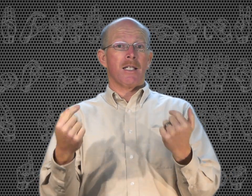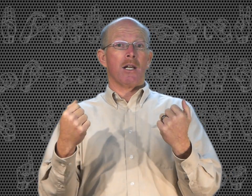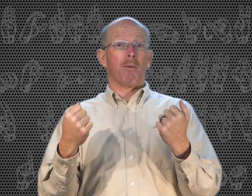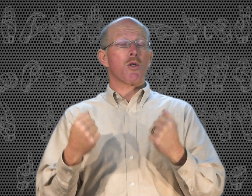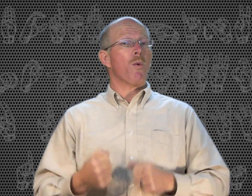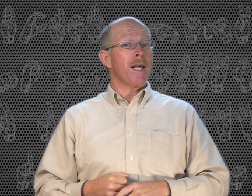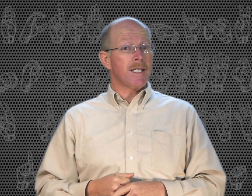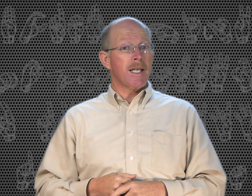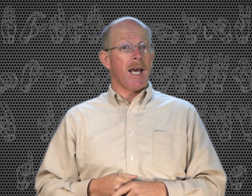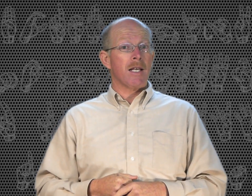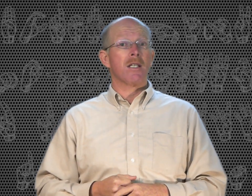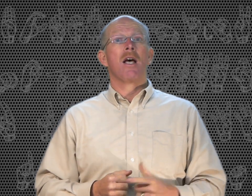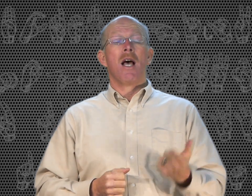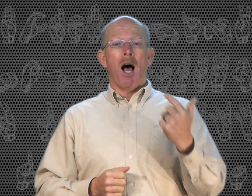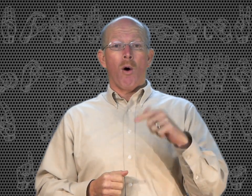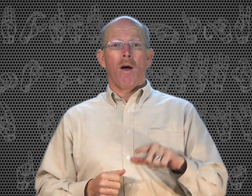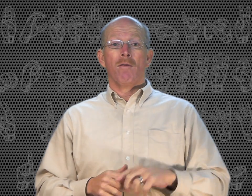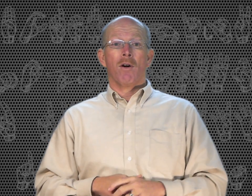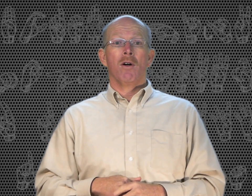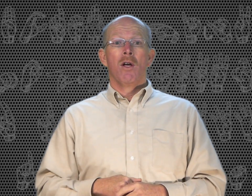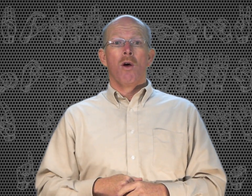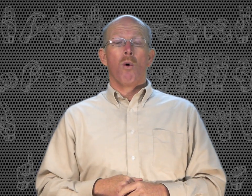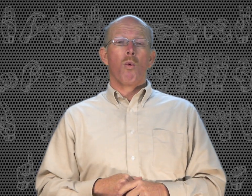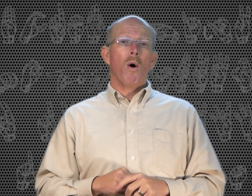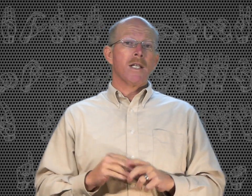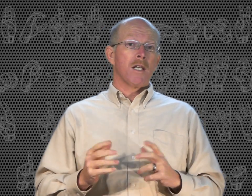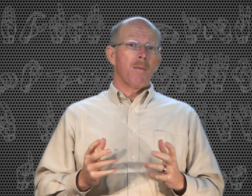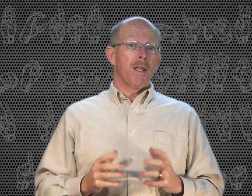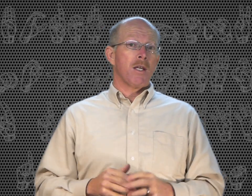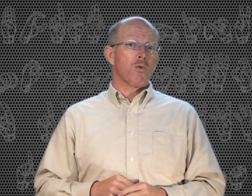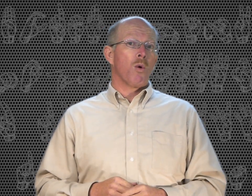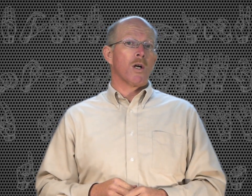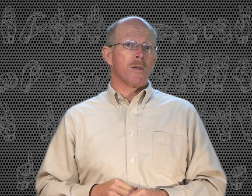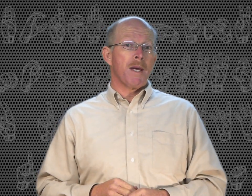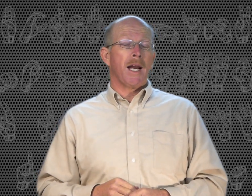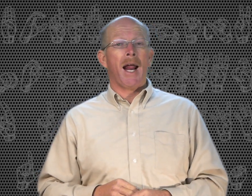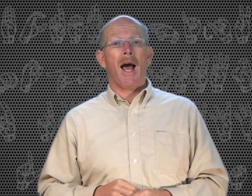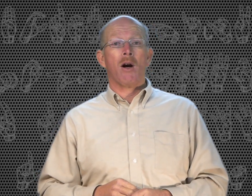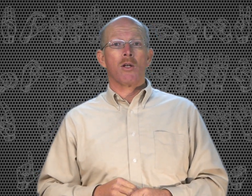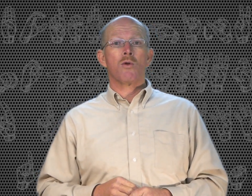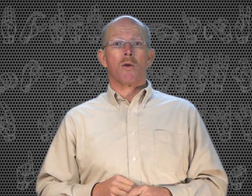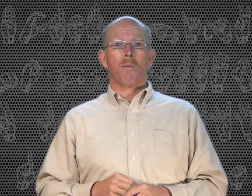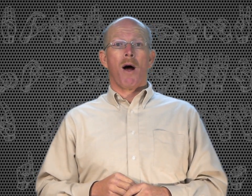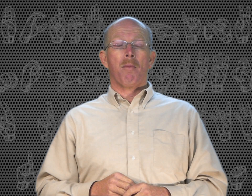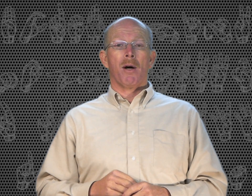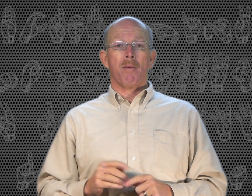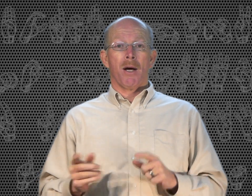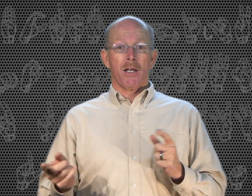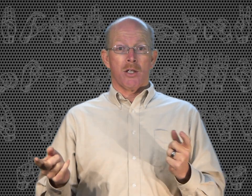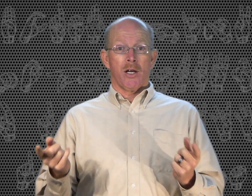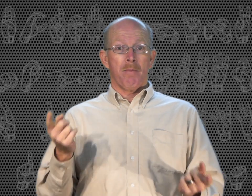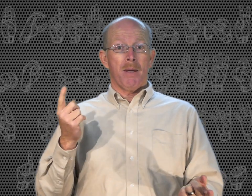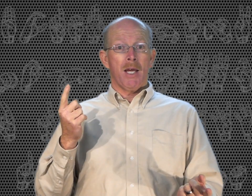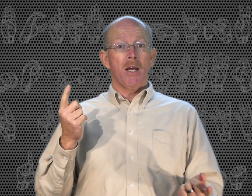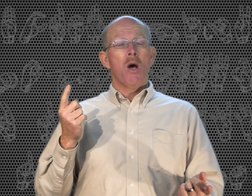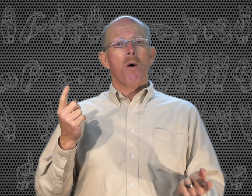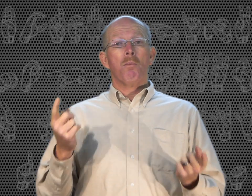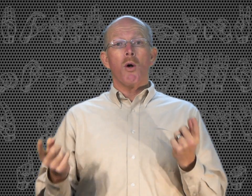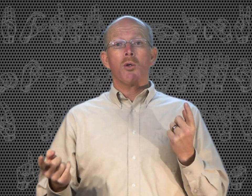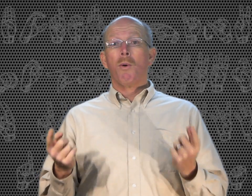lesson number 26, I'll cover what some of these words mean and how to use them properly, because there can be multiple